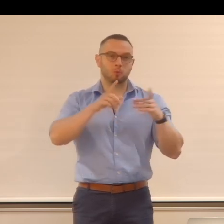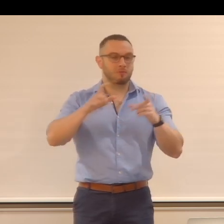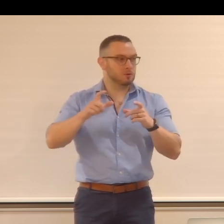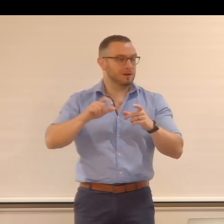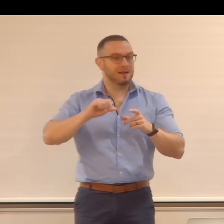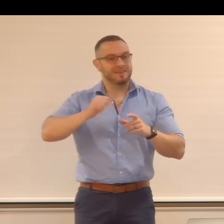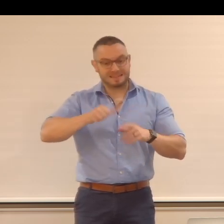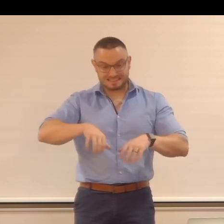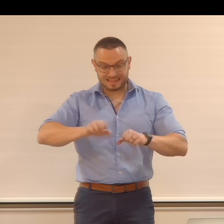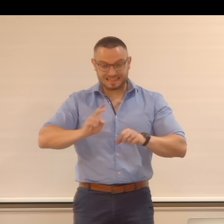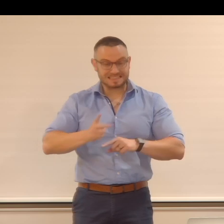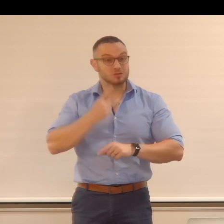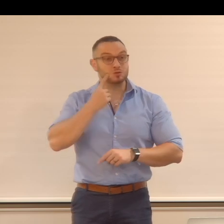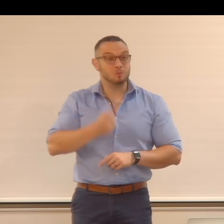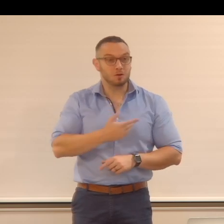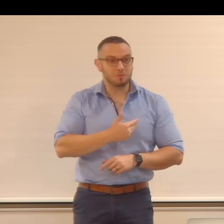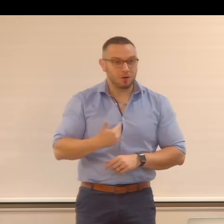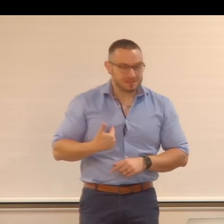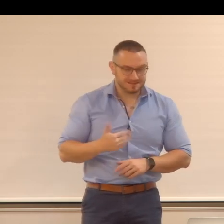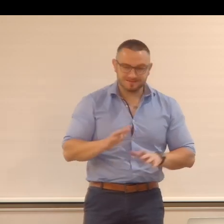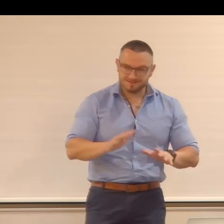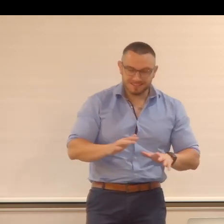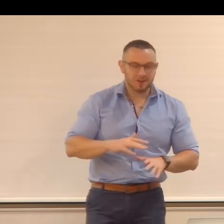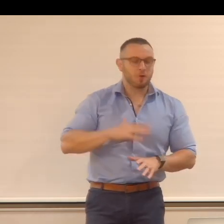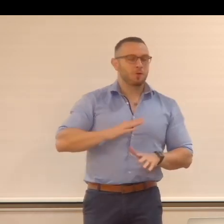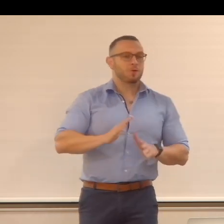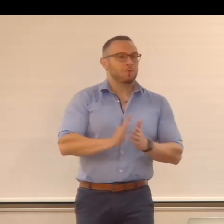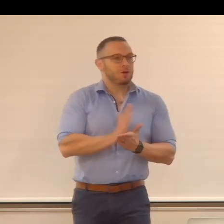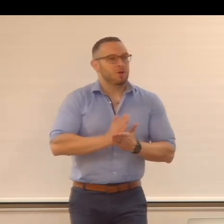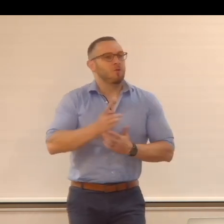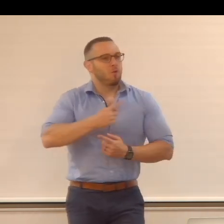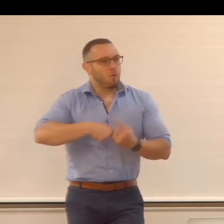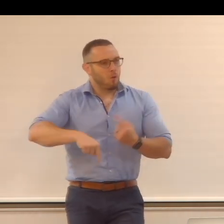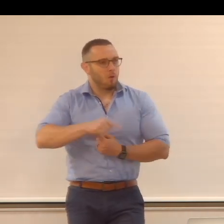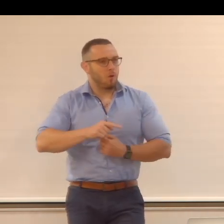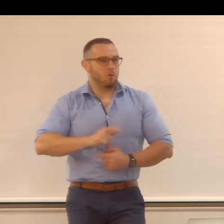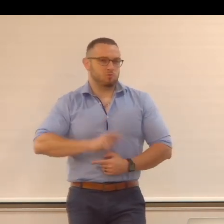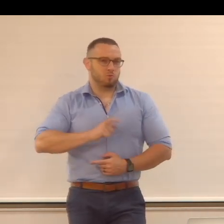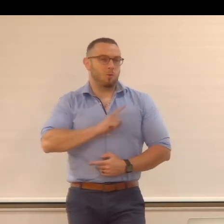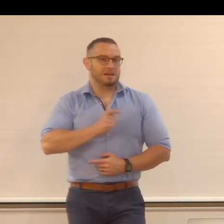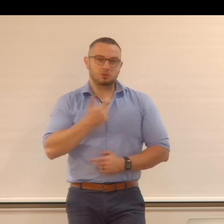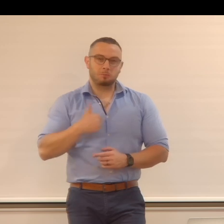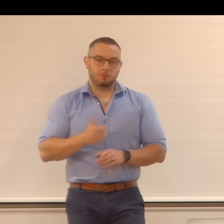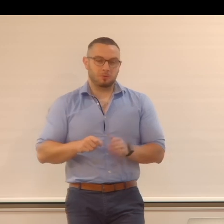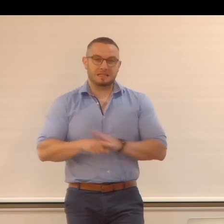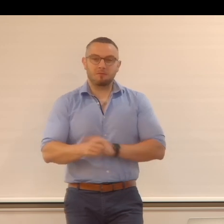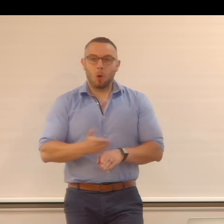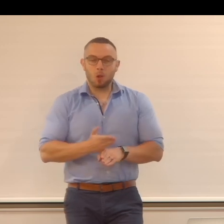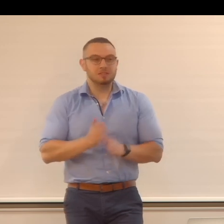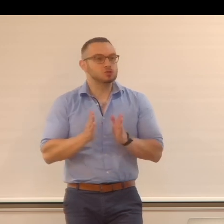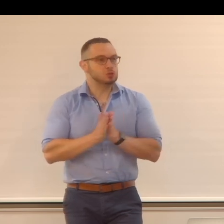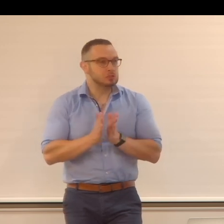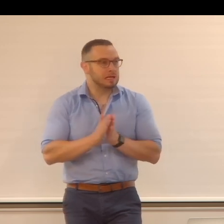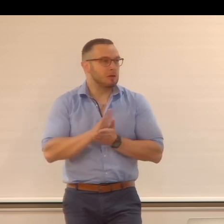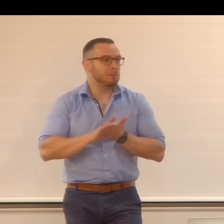we start again on Sunday. So don't worry. I just want to make sure that everybody's there because some people will leave a bit early on Sunday. So let's get a group